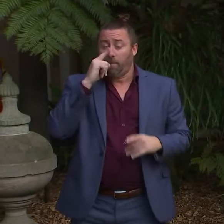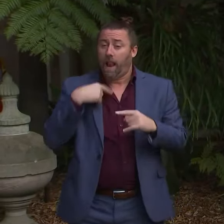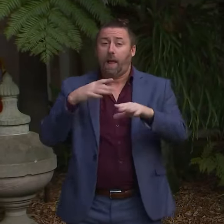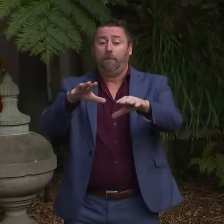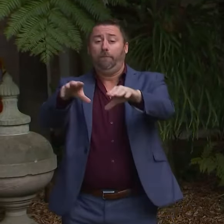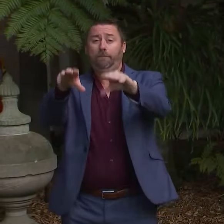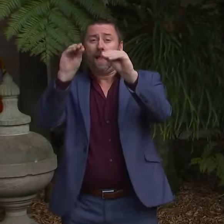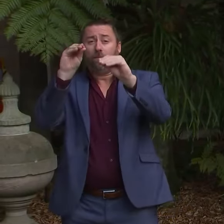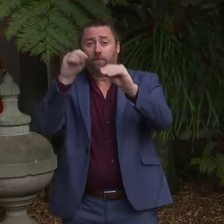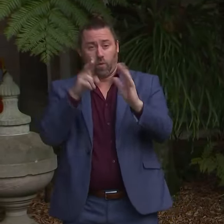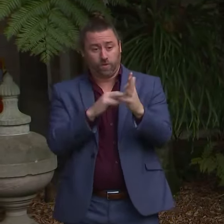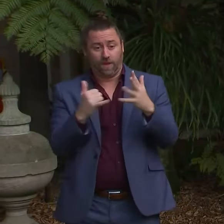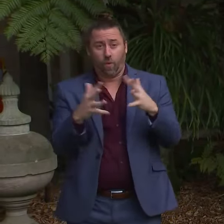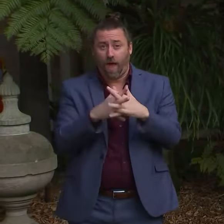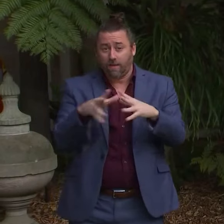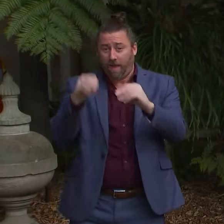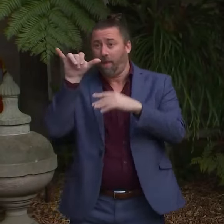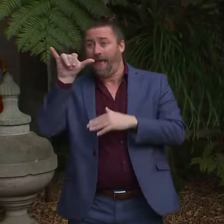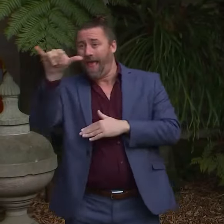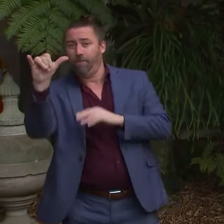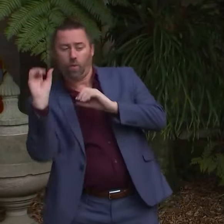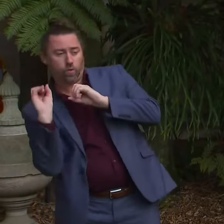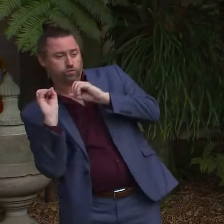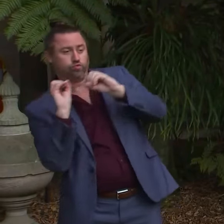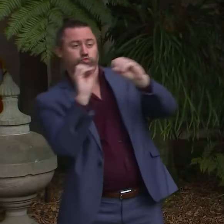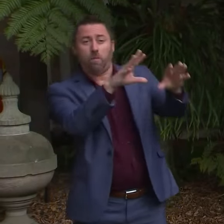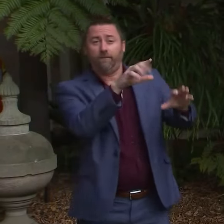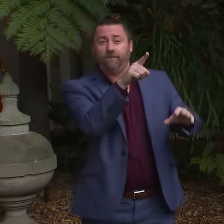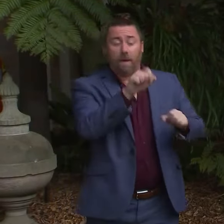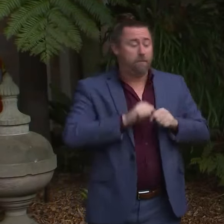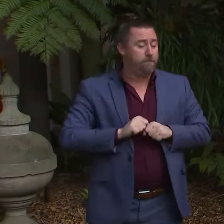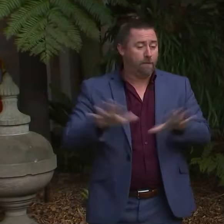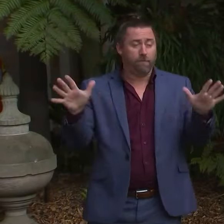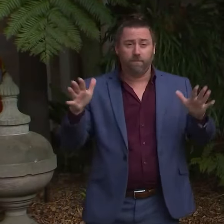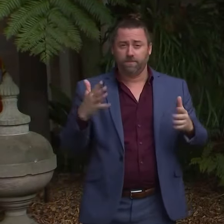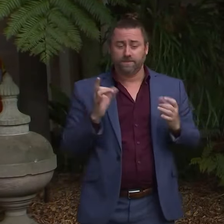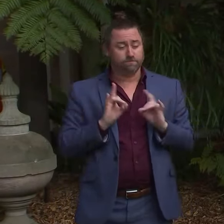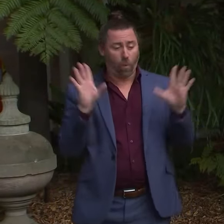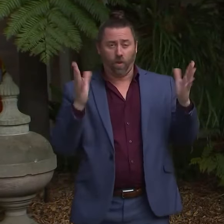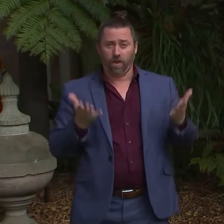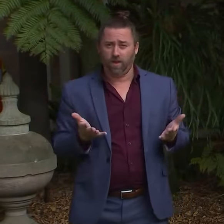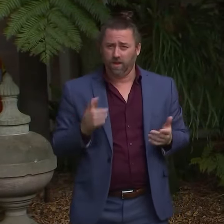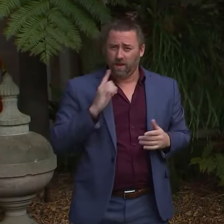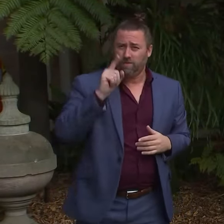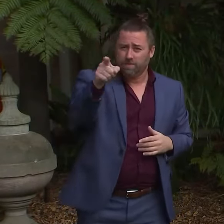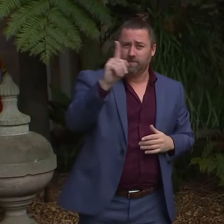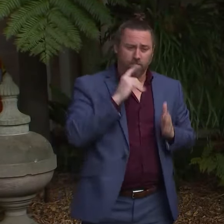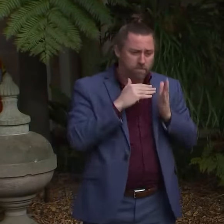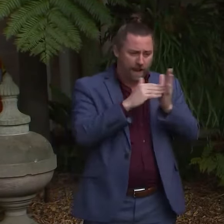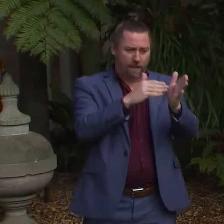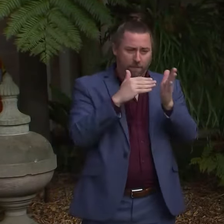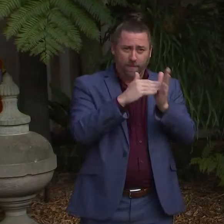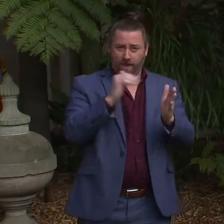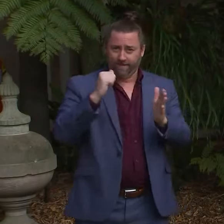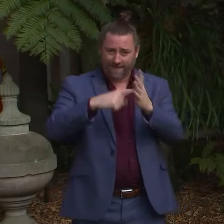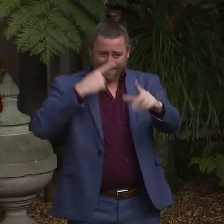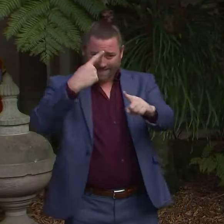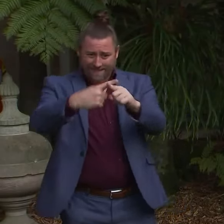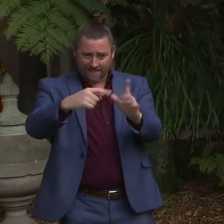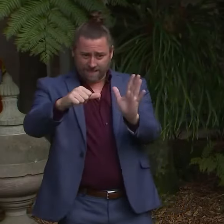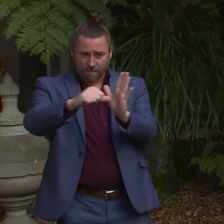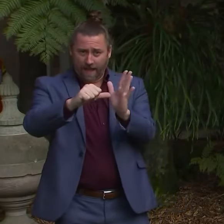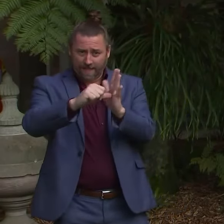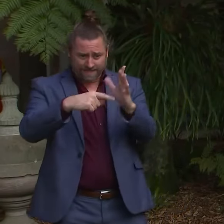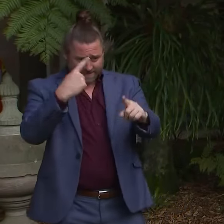individuals in New South Wales, in mid-June. So, there was... there was... Yes.